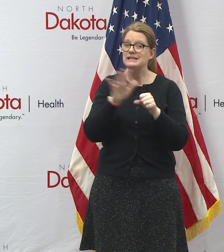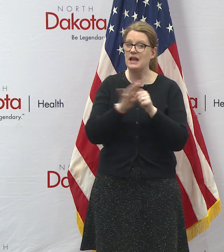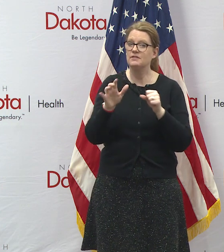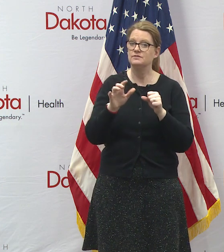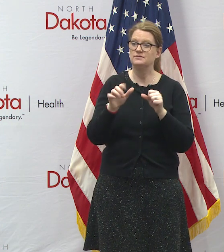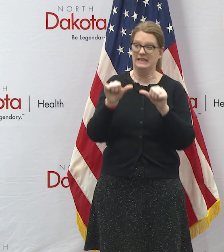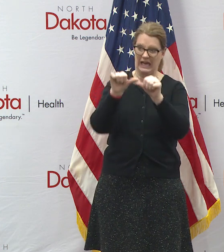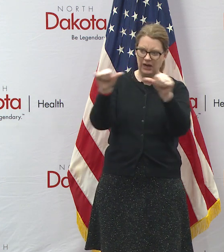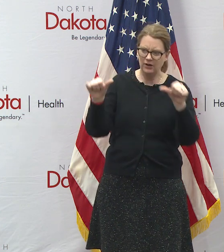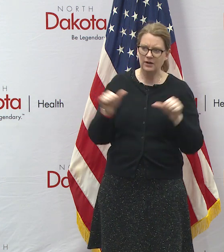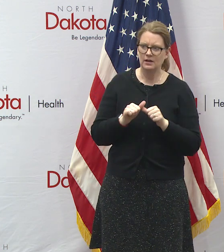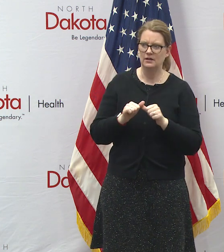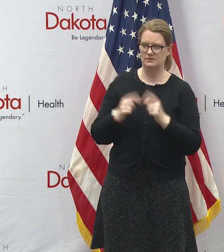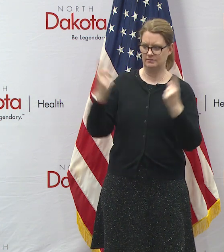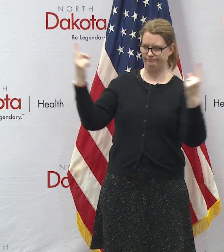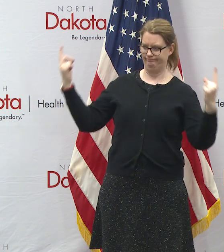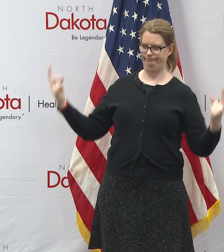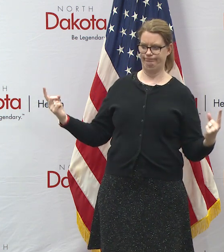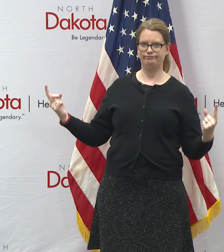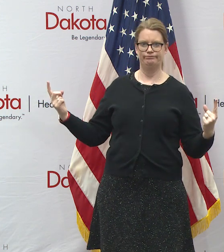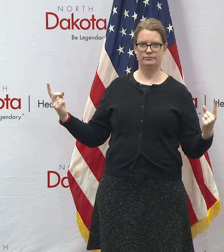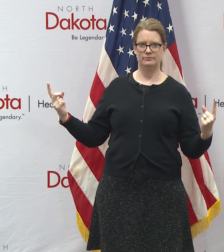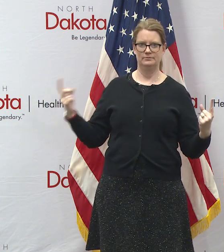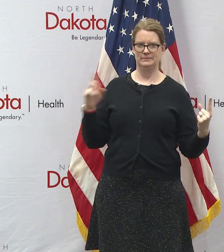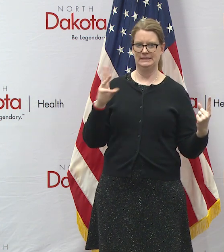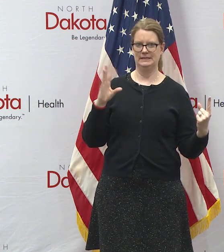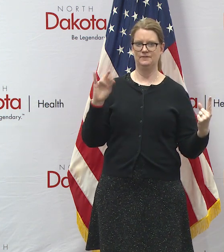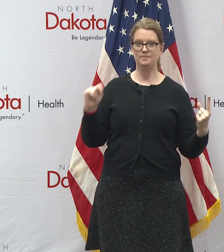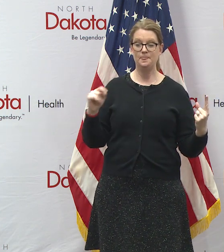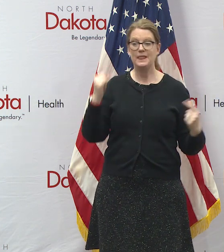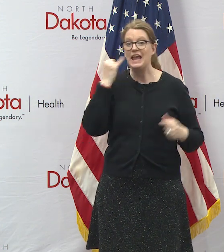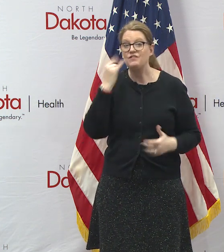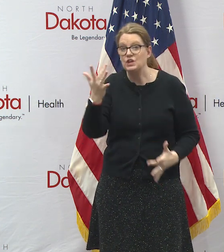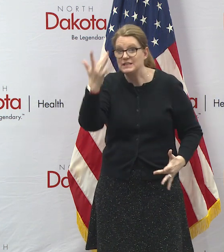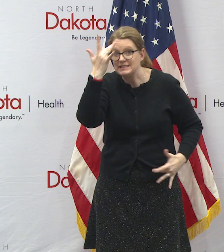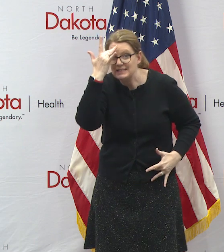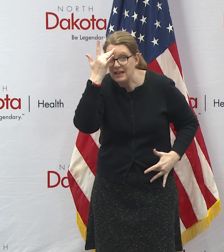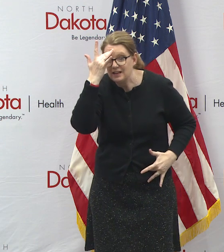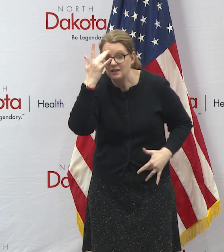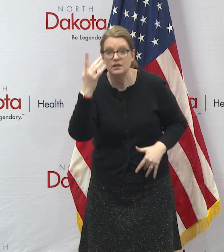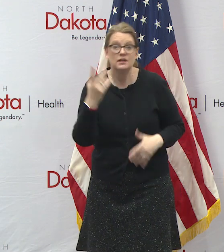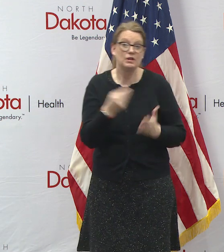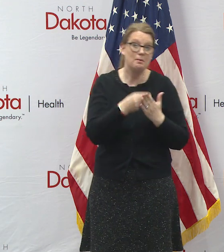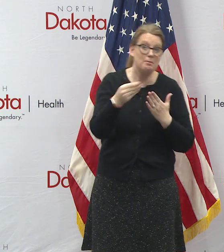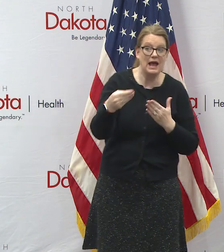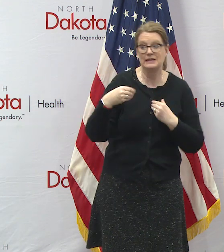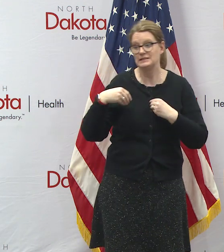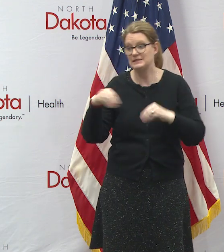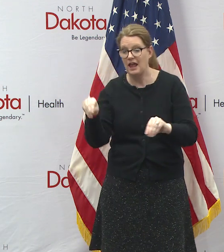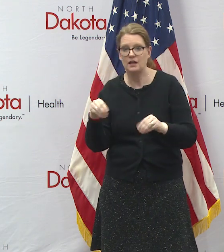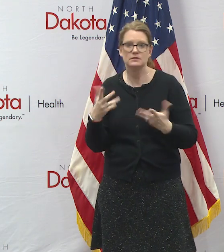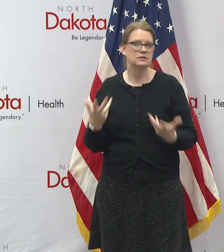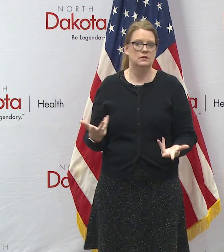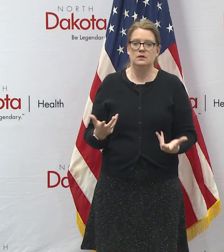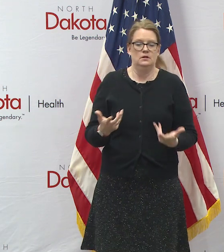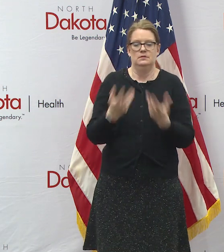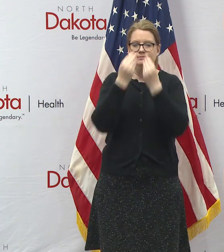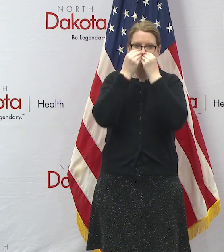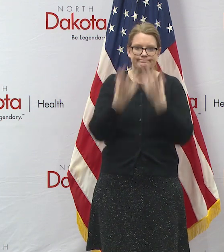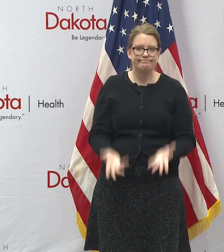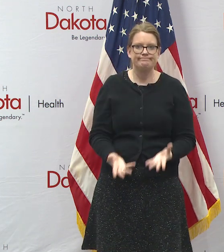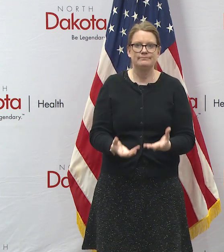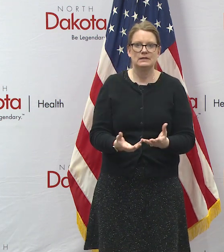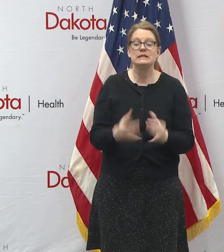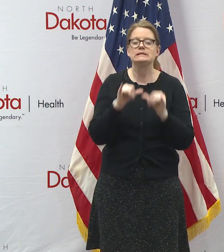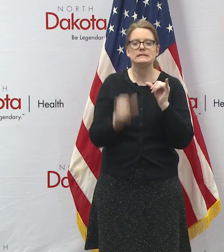maintain and accommodate social distancing and of course if you're sick if you're a buyer or seller and you're sick again just like we would ask people to stay home from